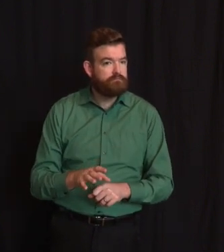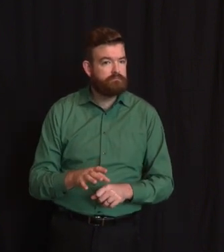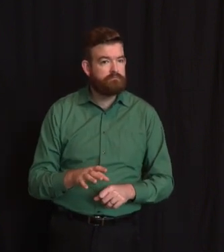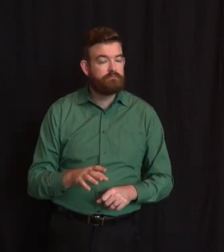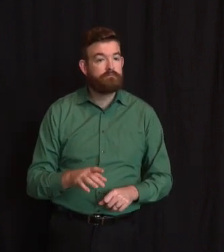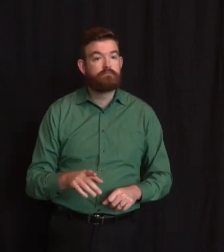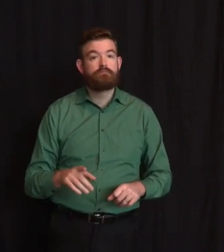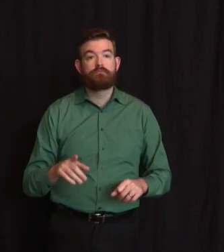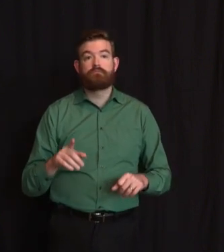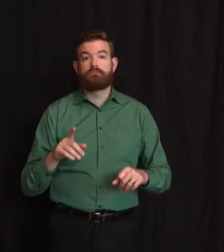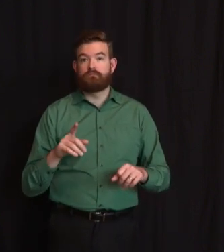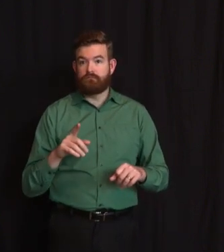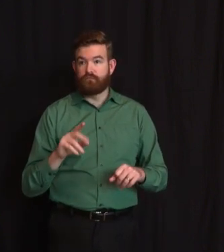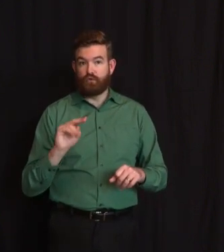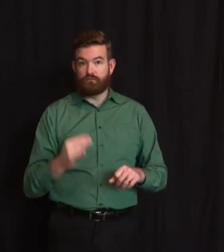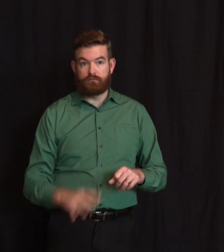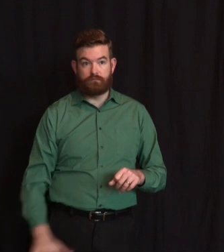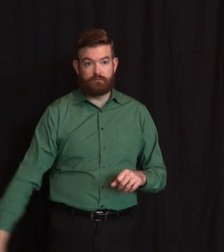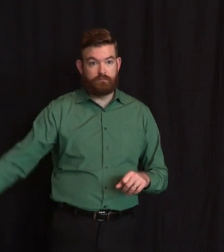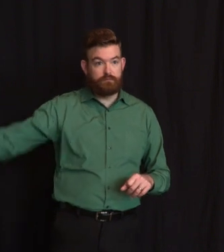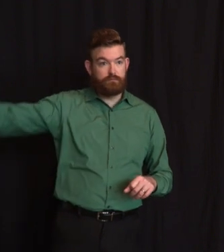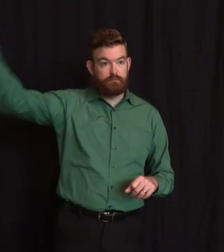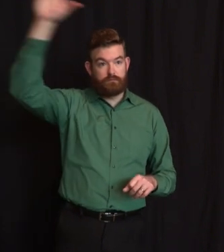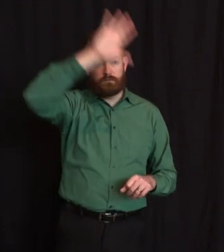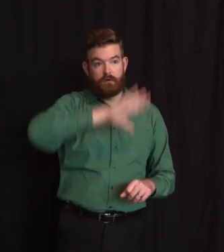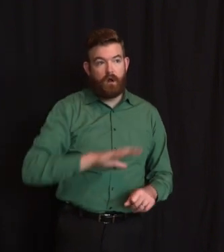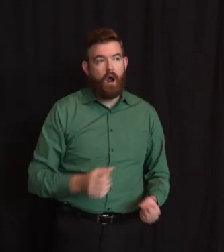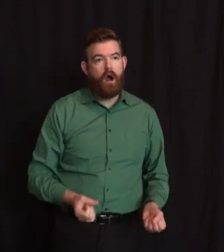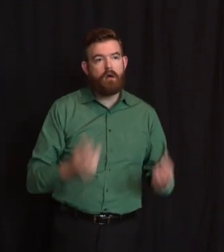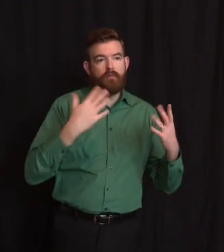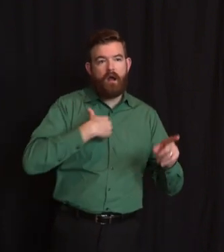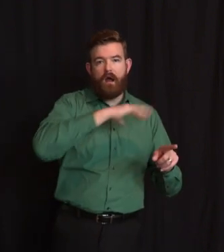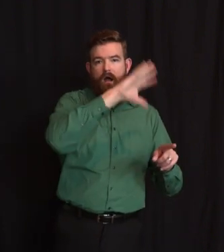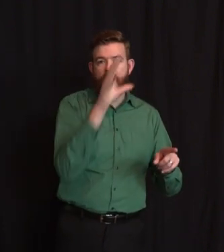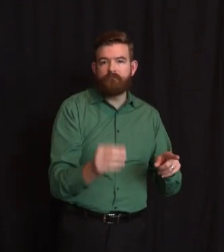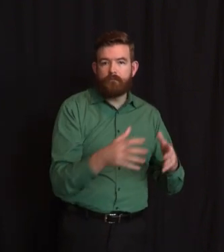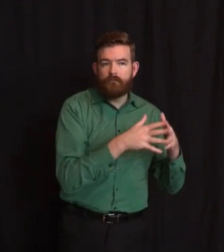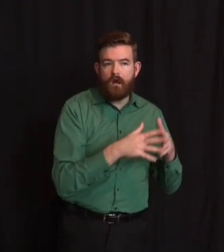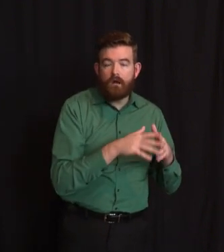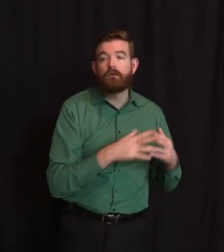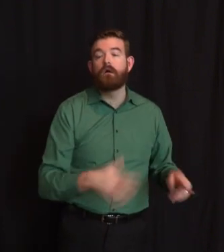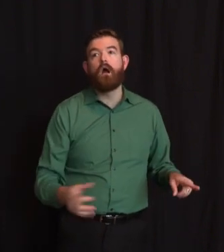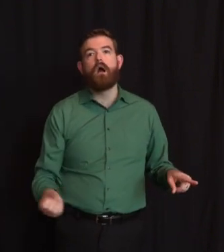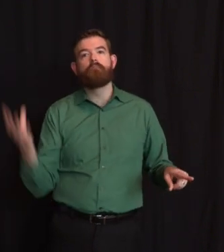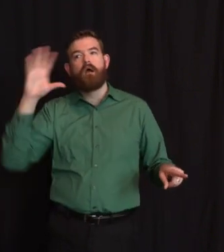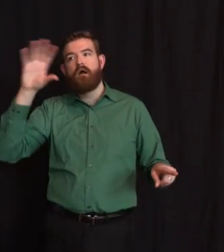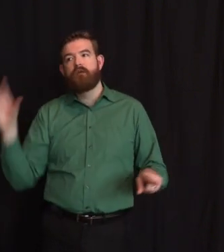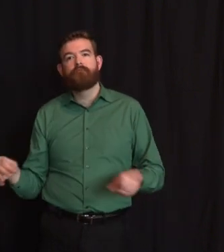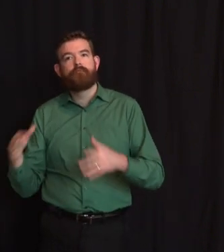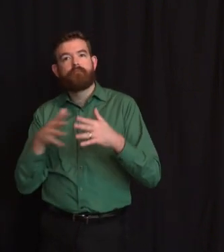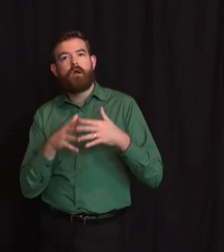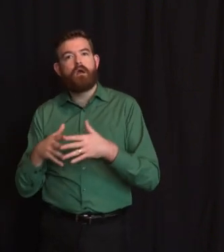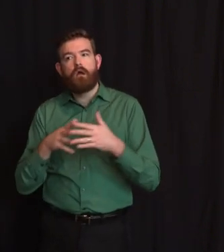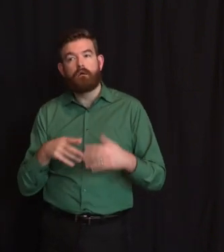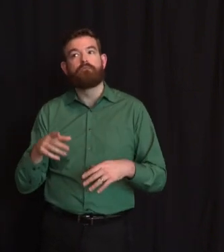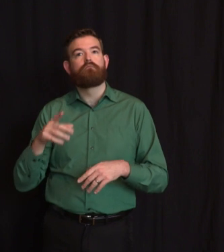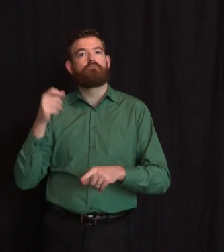Thirdly, this is something we haven't said in a few days. The deaths, the awful deaths that we're reporting are probably